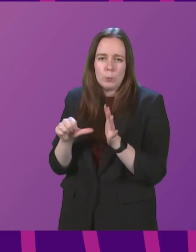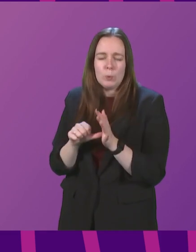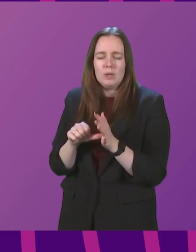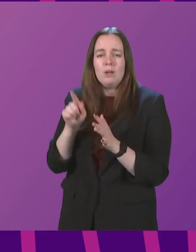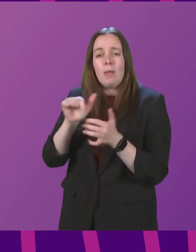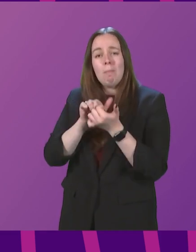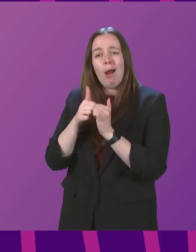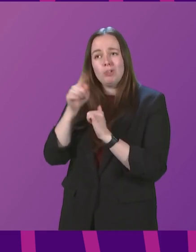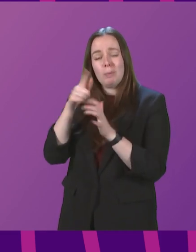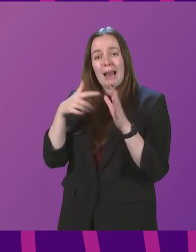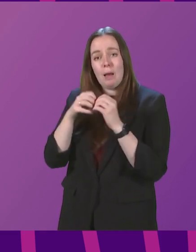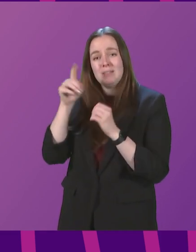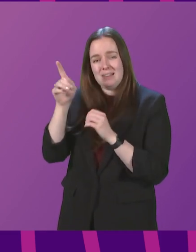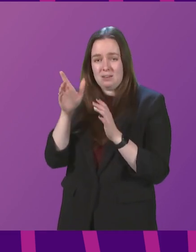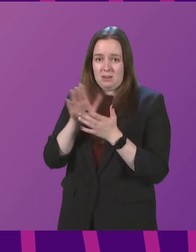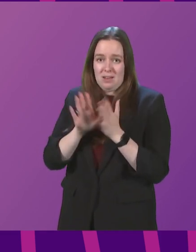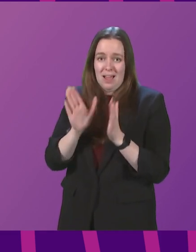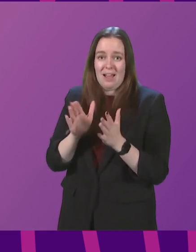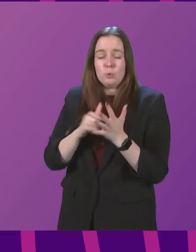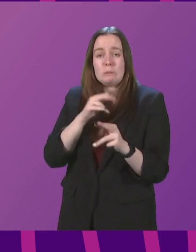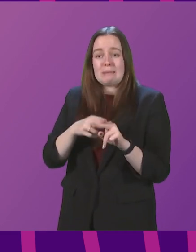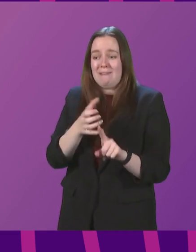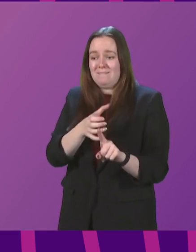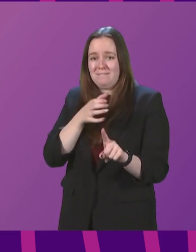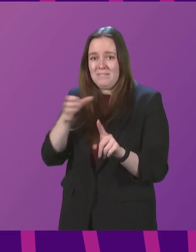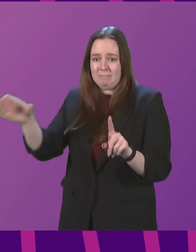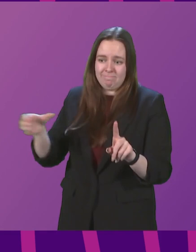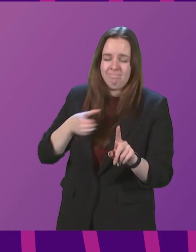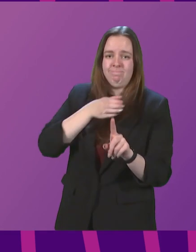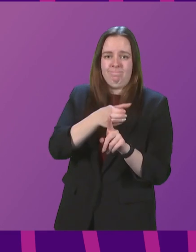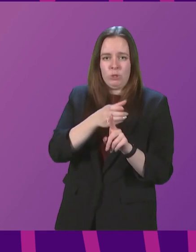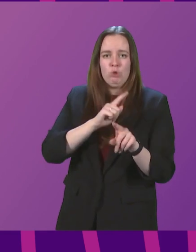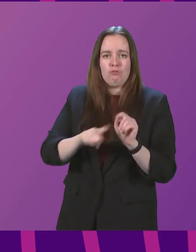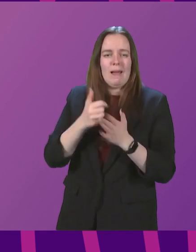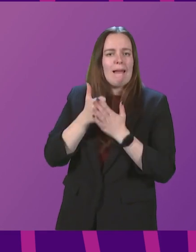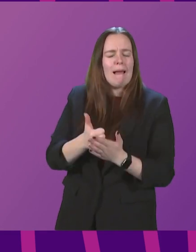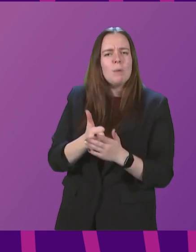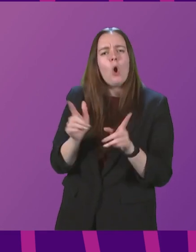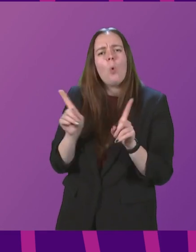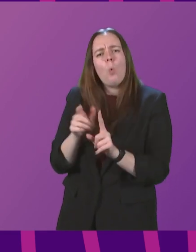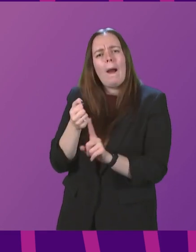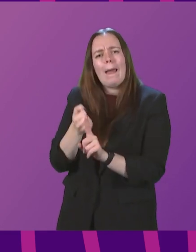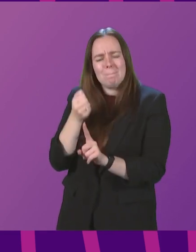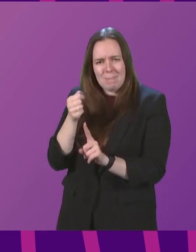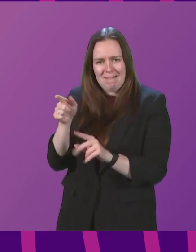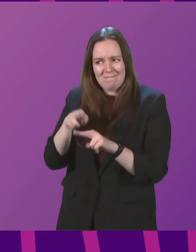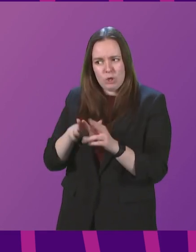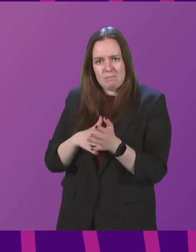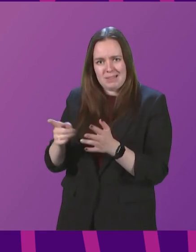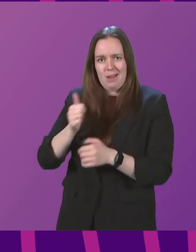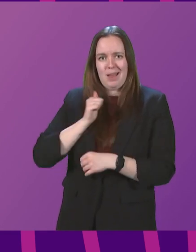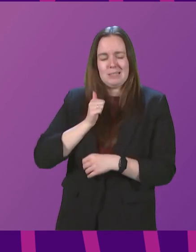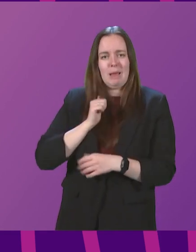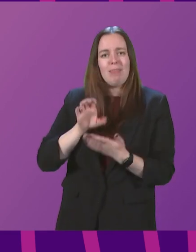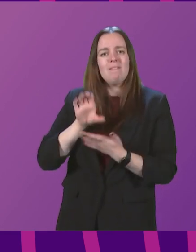in Aberdeen are having to take staff away from other services and redeploy them to ease that pressure. What impact does the First Minister anticipate the